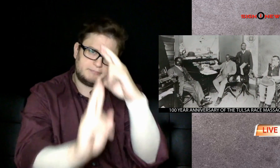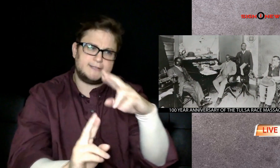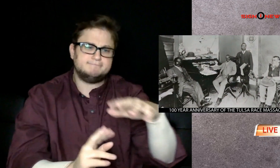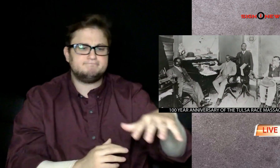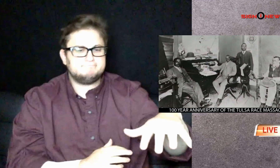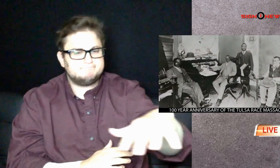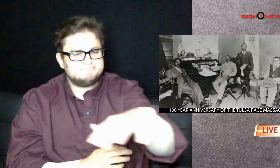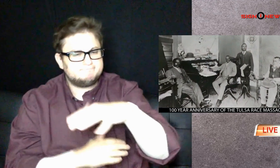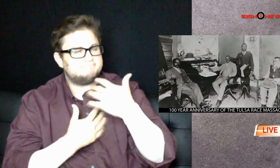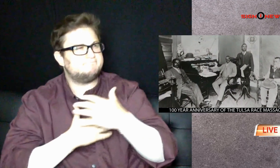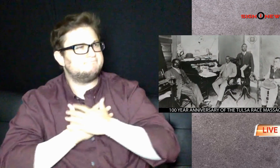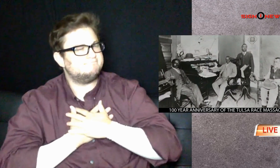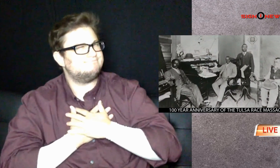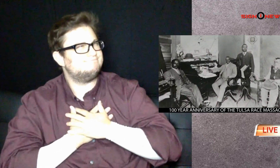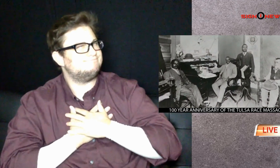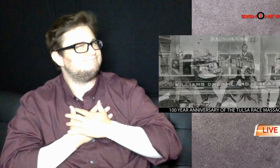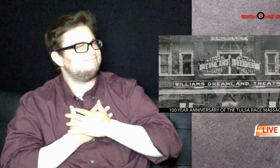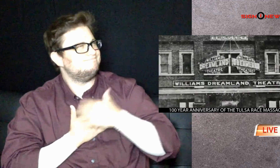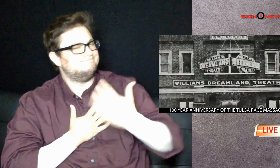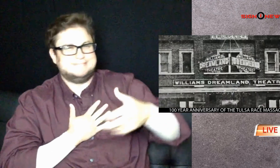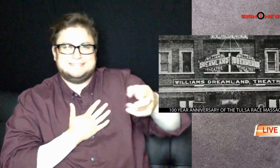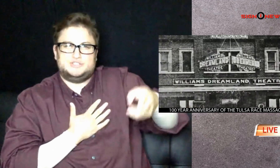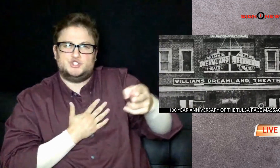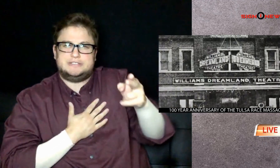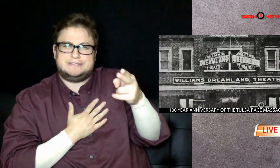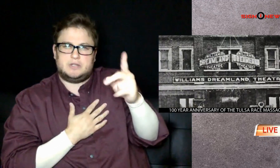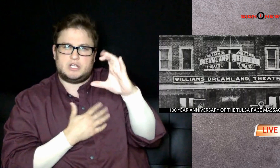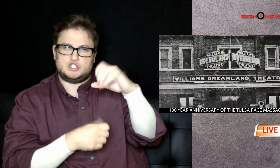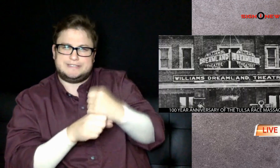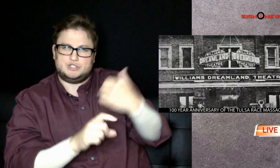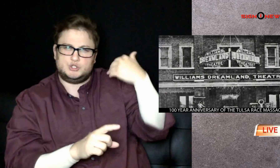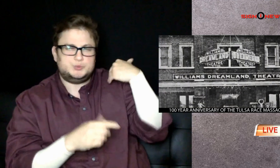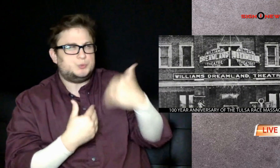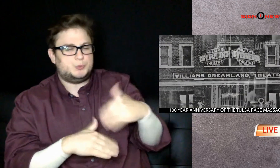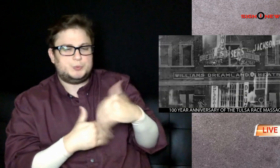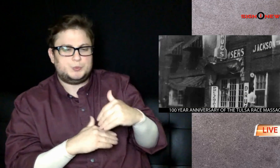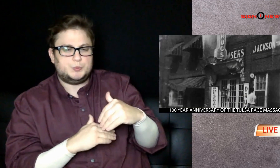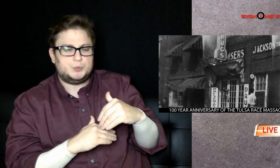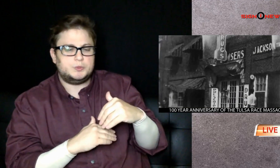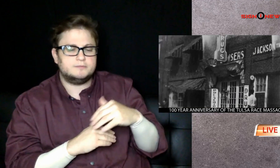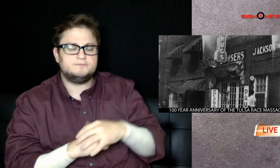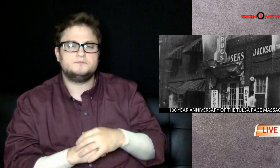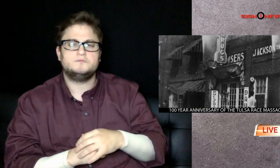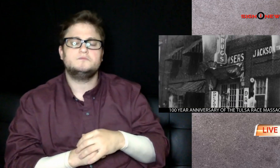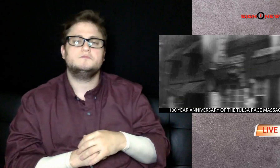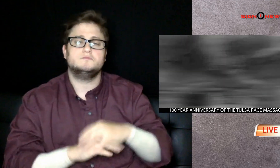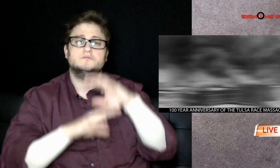President Biden visited Tulsa today to commemorate the 100-year anniversary.